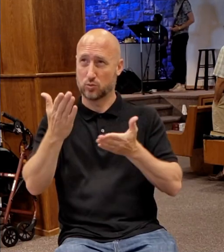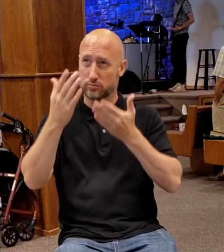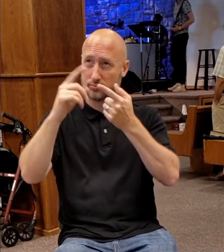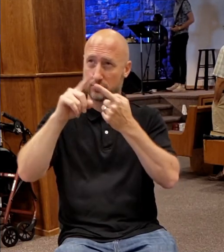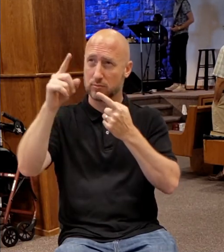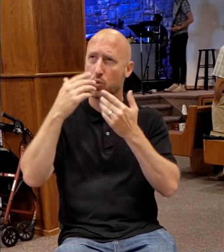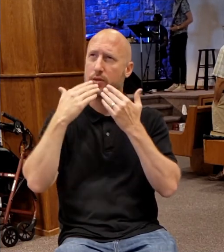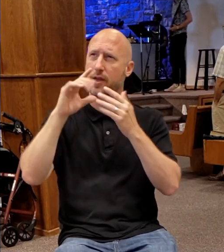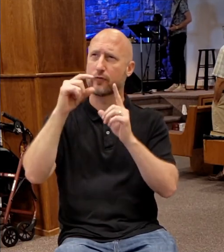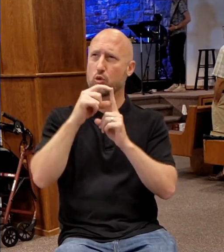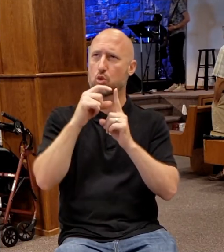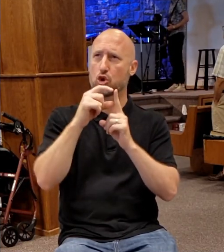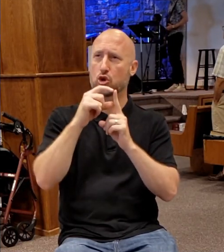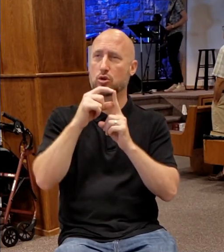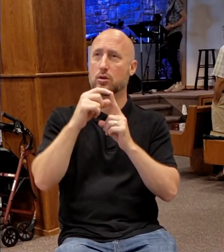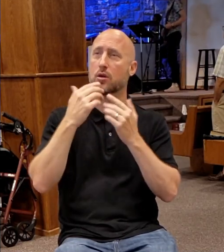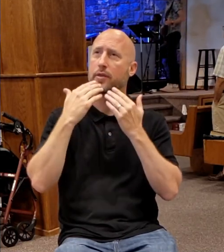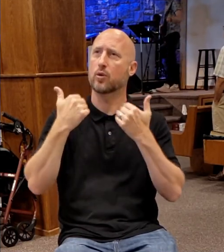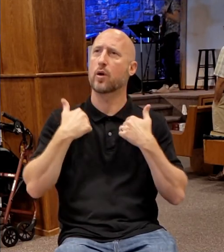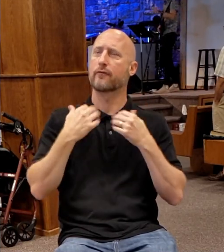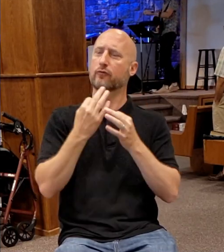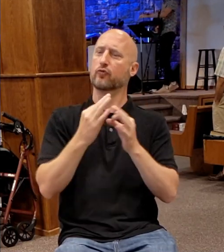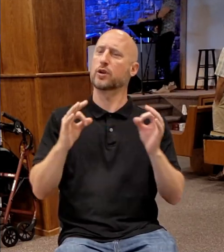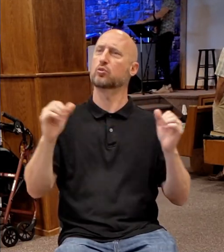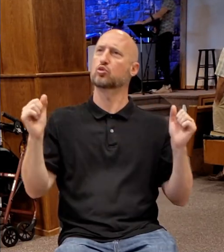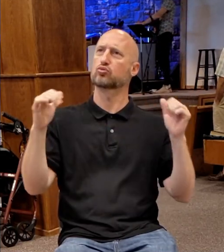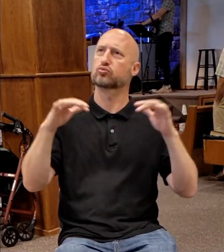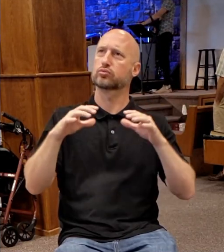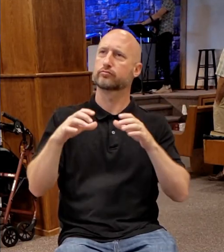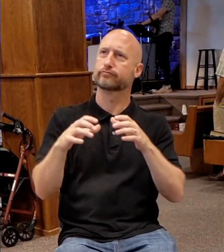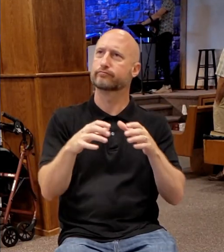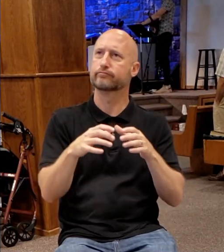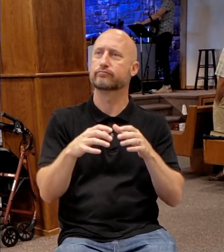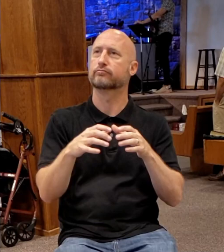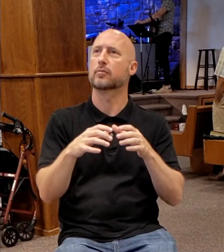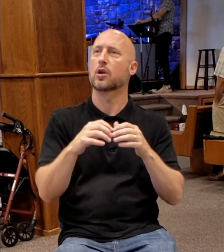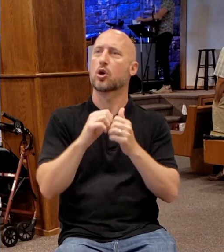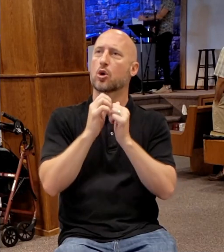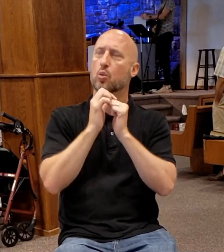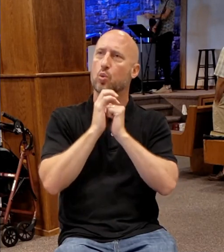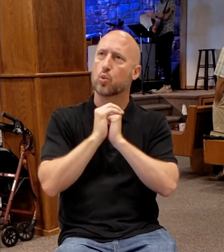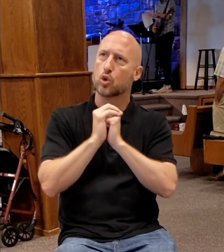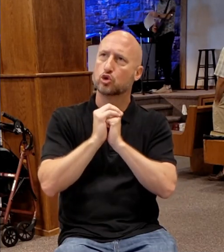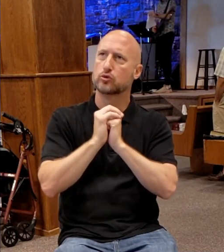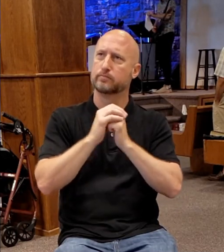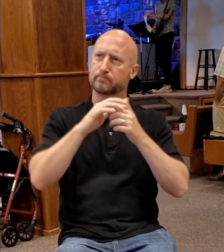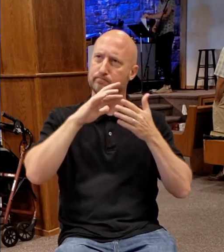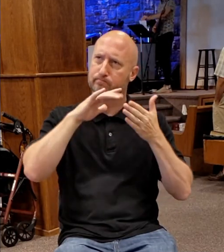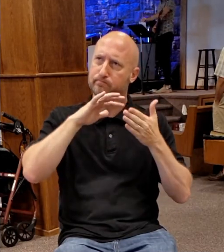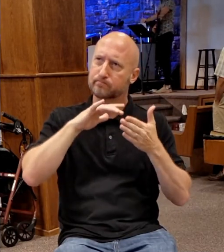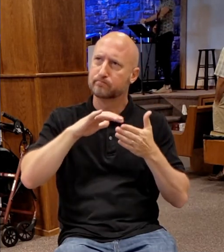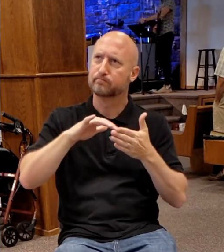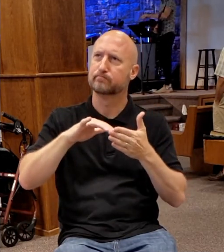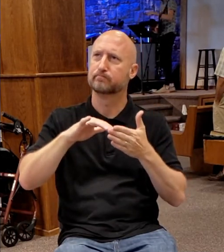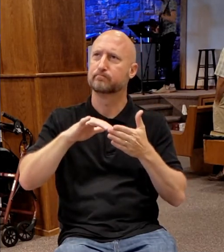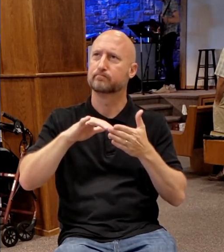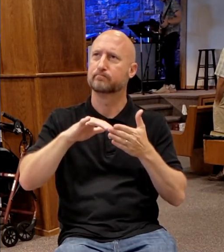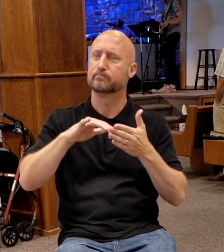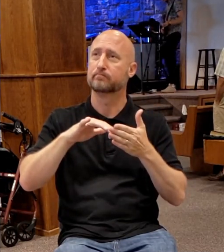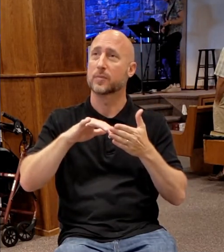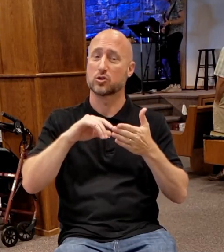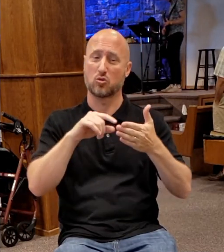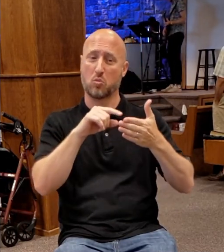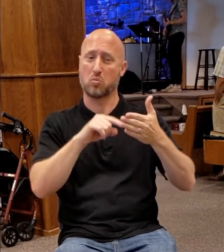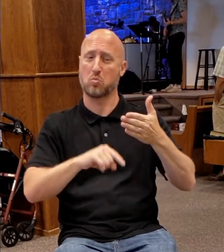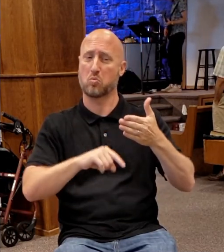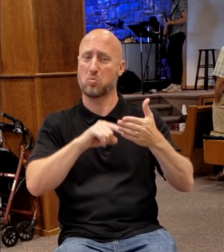Thank you for the freedom we have to gather and to worship, Lord, to look into these things, Lord. Let some of this stay